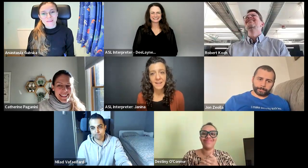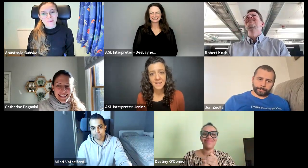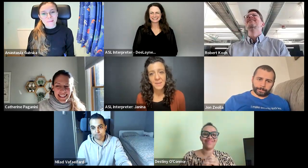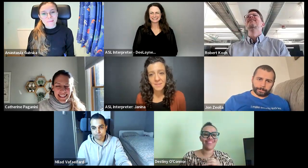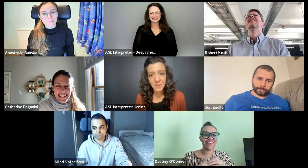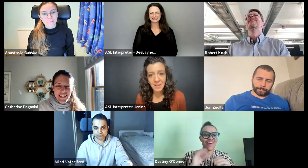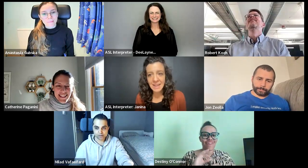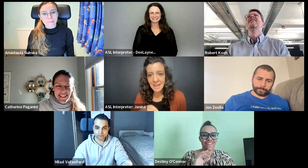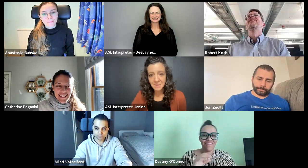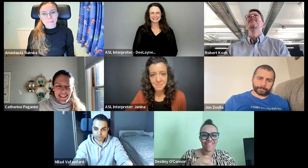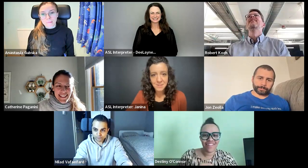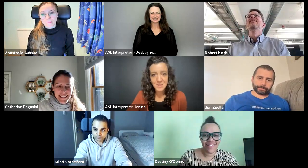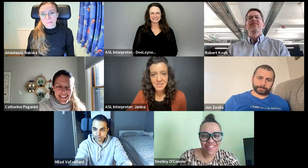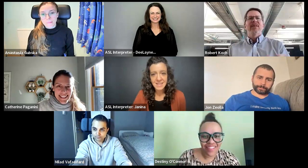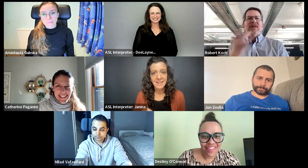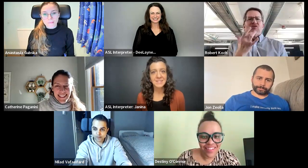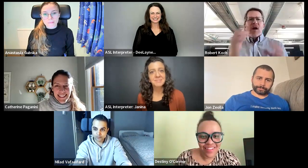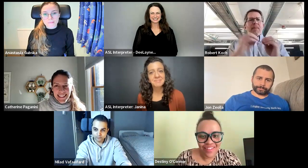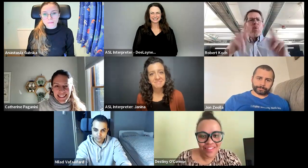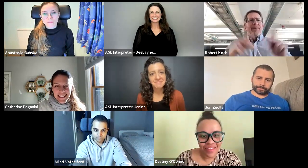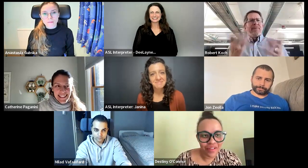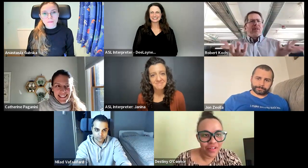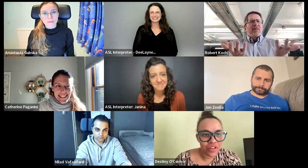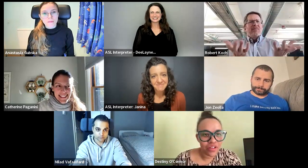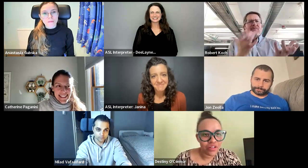Oh yeah. We have to vote on a name. John saying